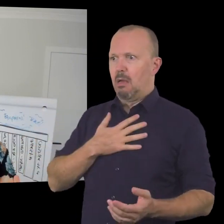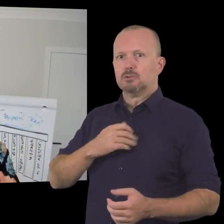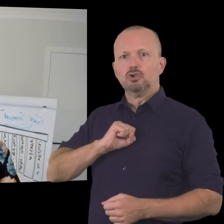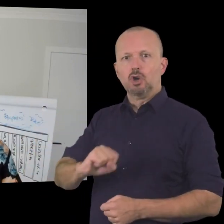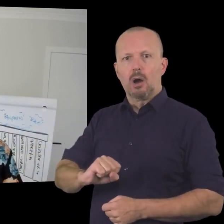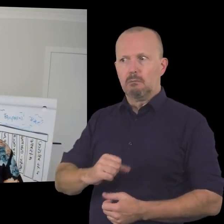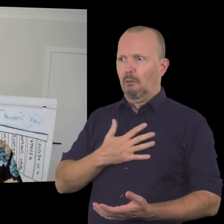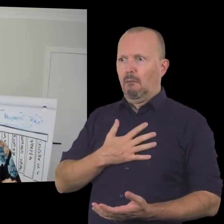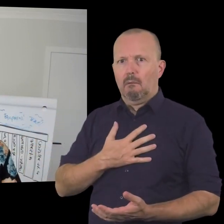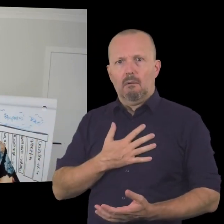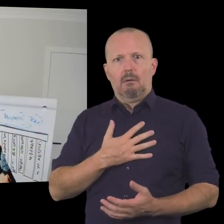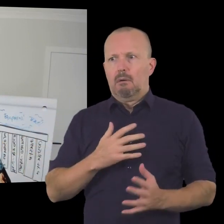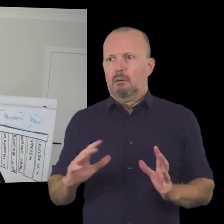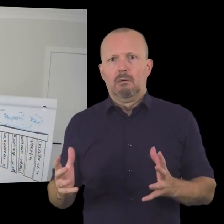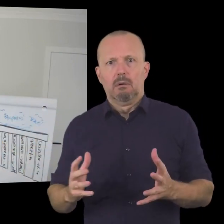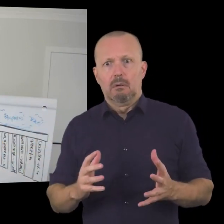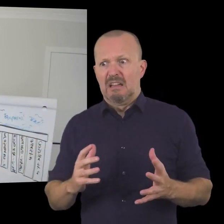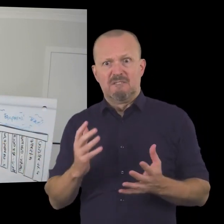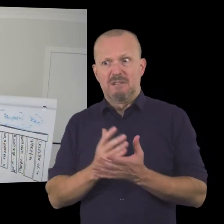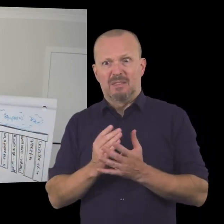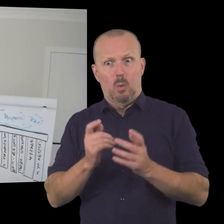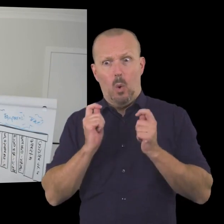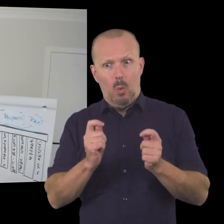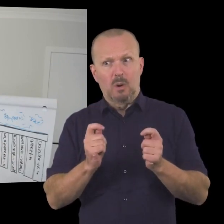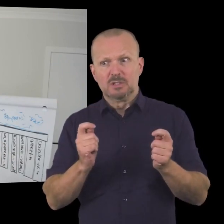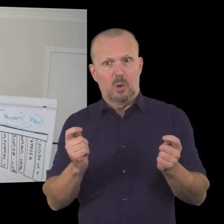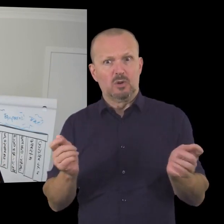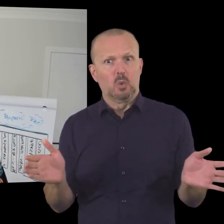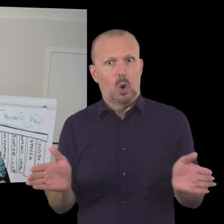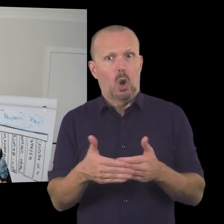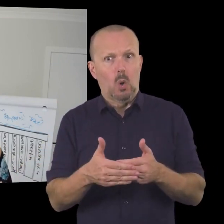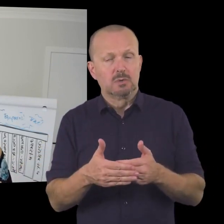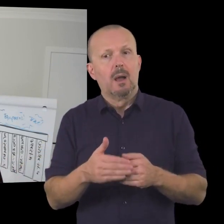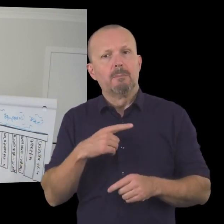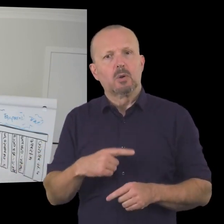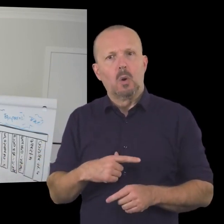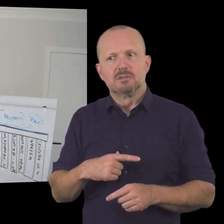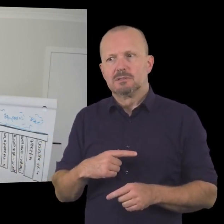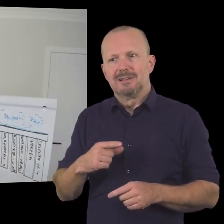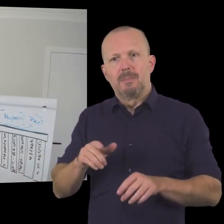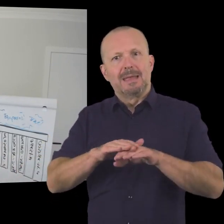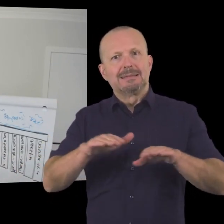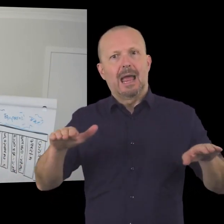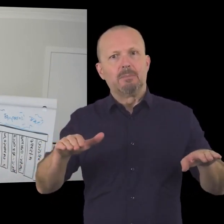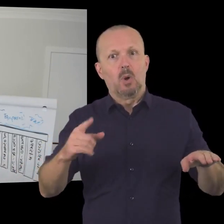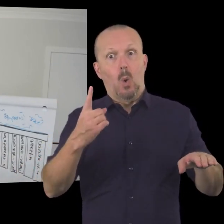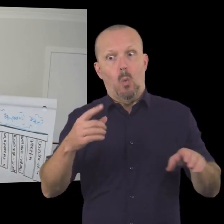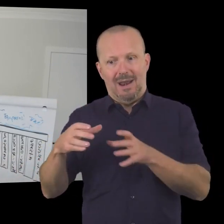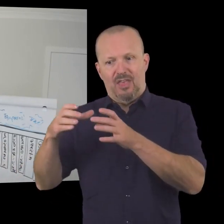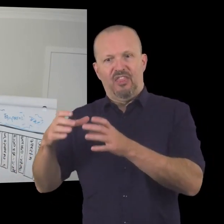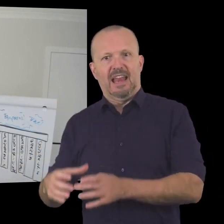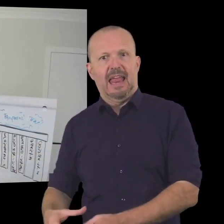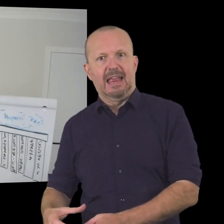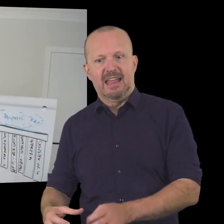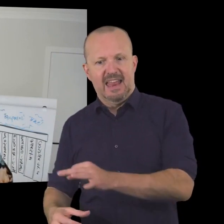the funding that they did have and they'd actually got to the point where they were almost on the brink of closing their doors because they hadn't created the stable table